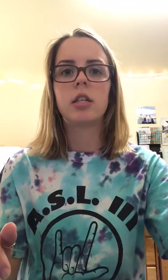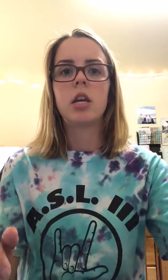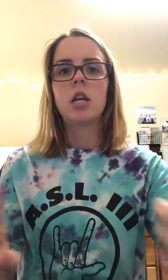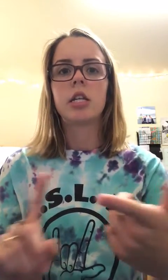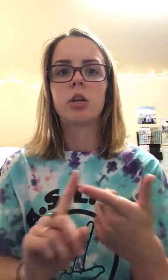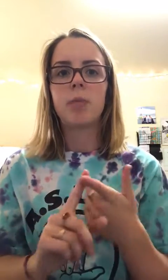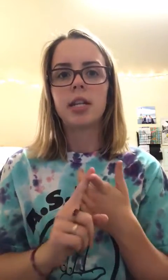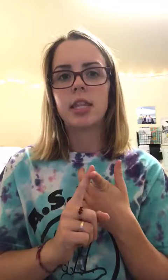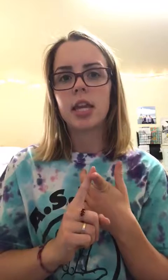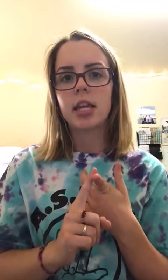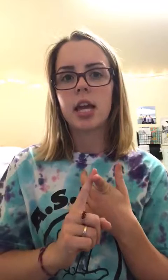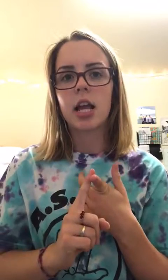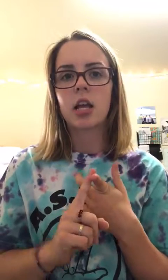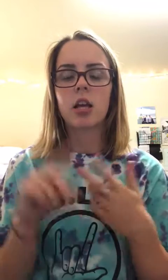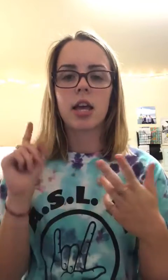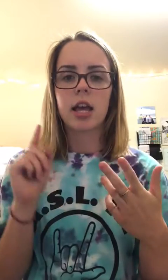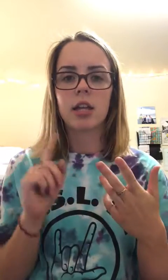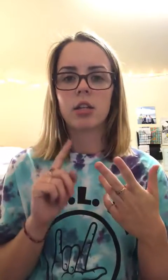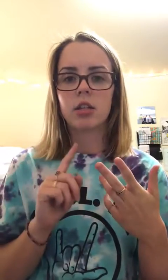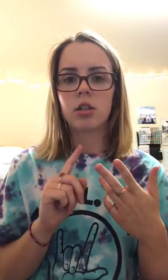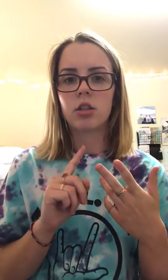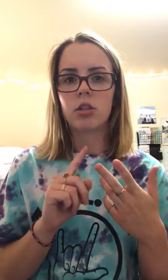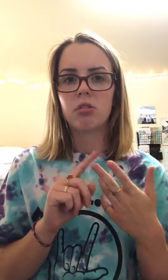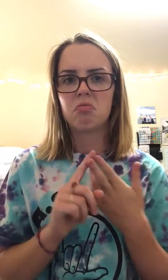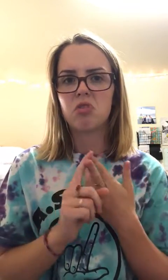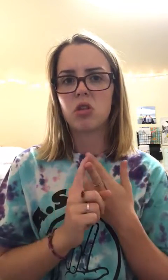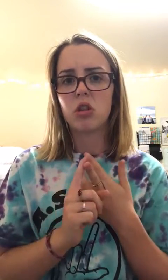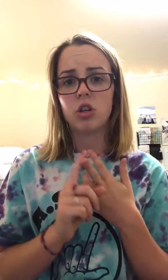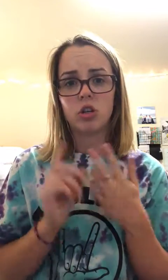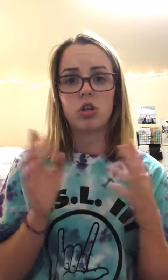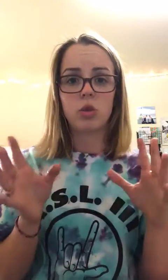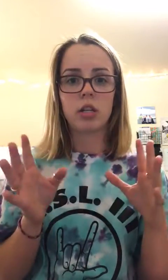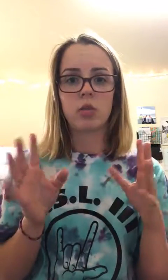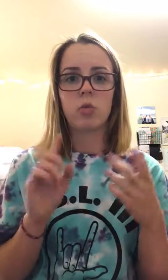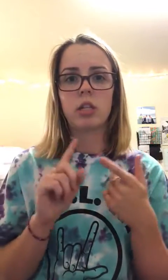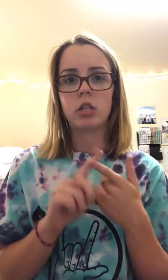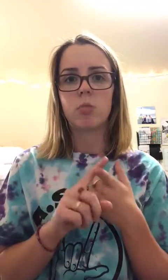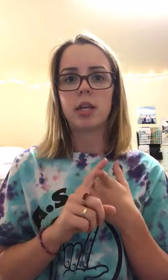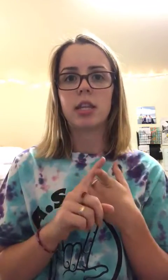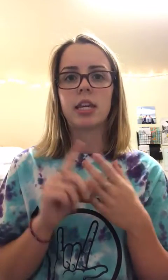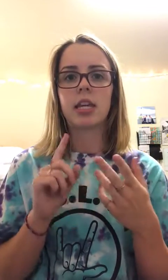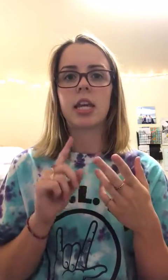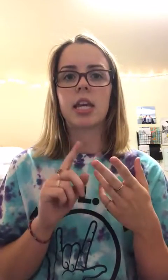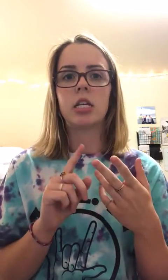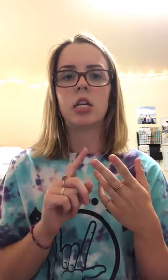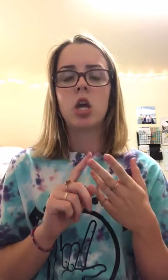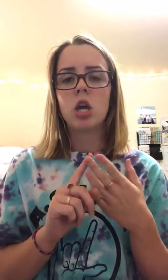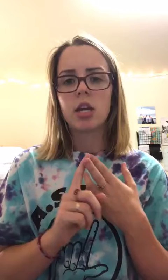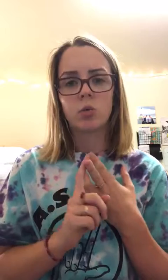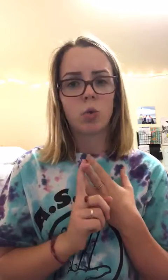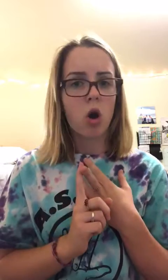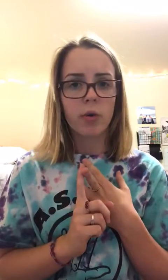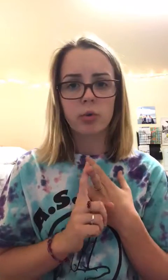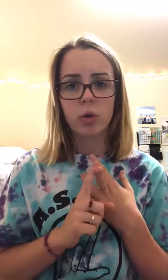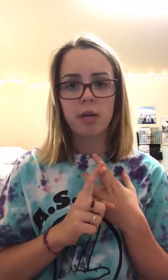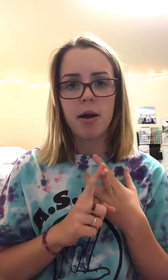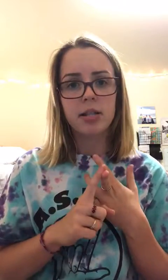narrow-minded thinking, and a student is narrow-minded thinking and is always worried about